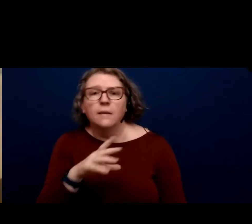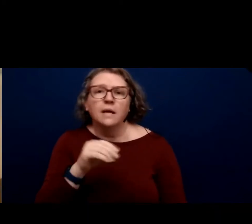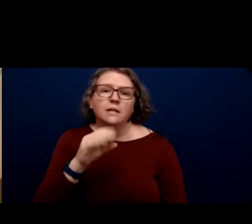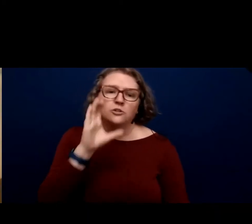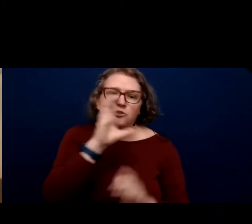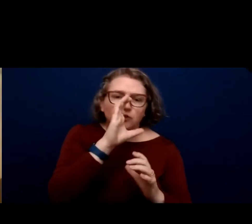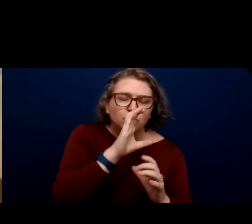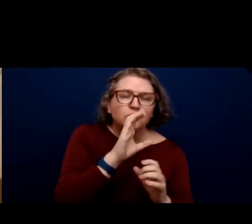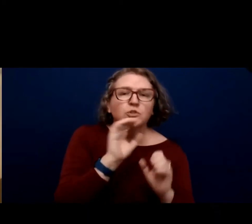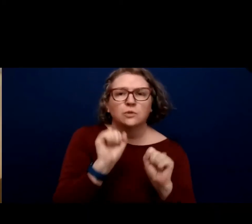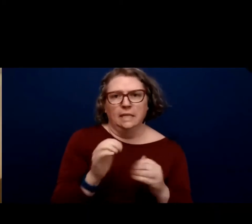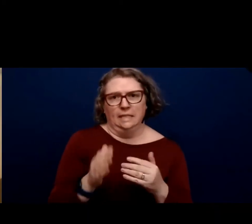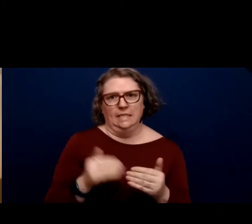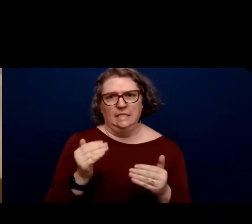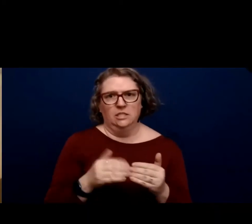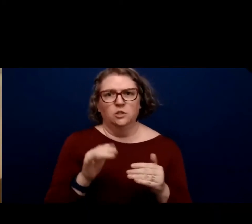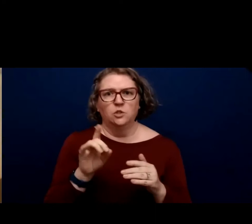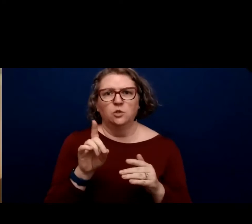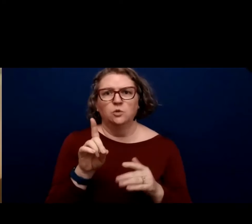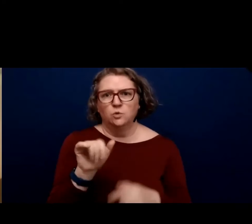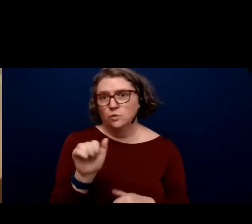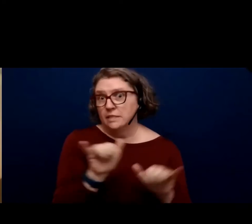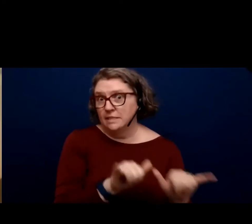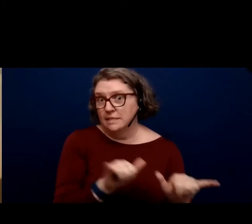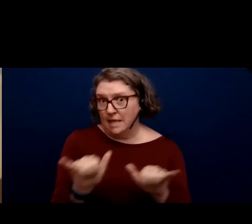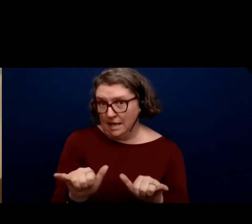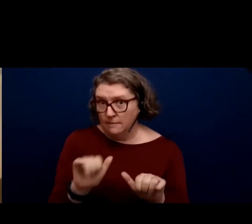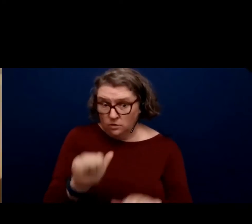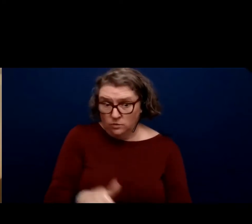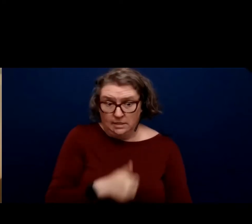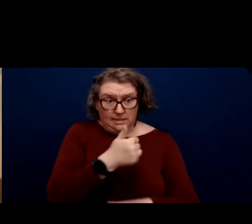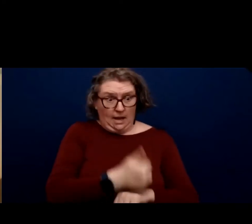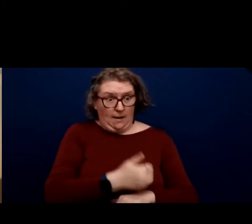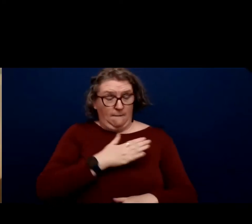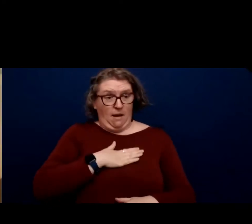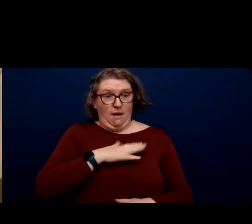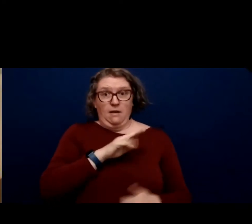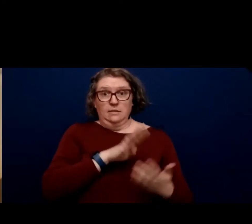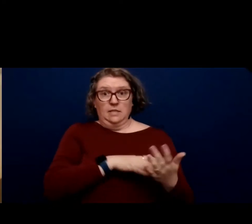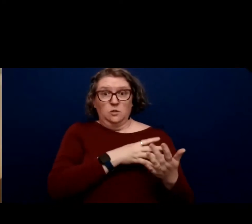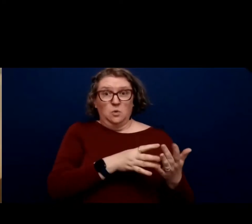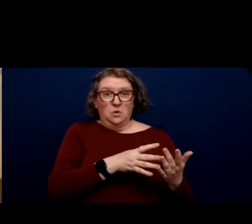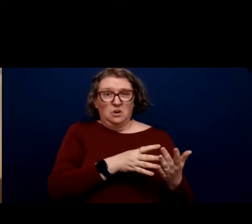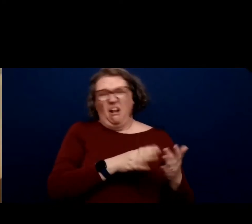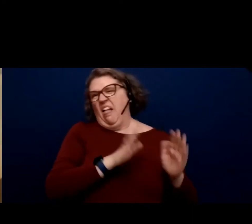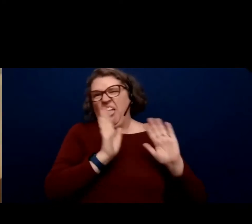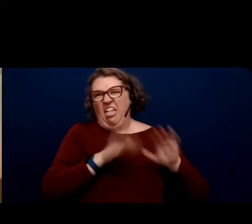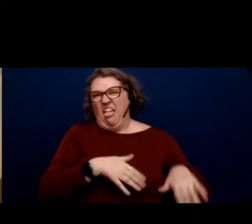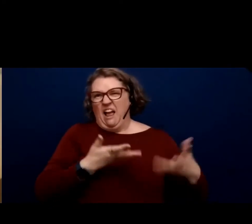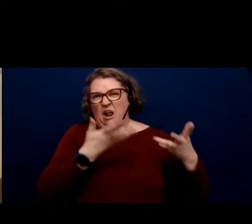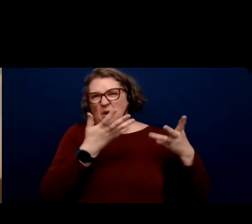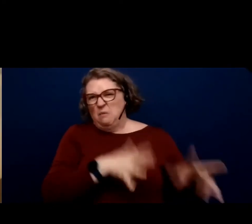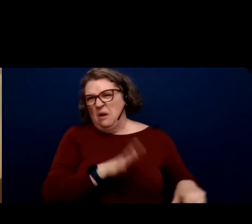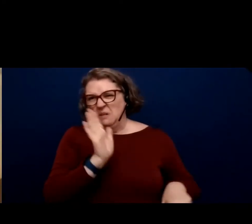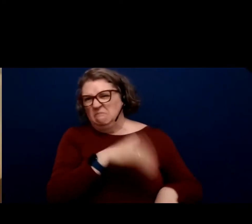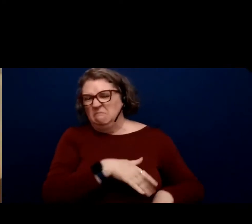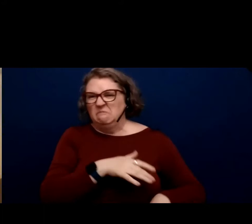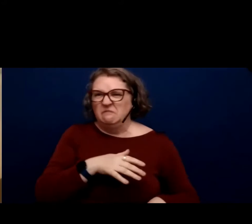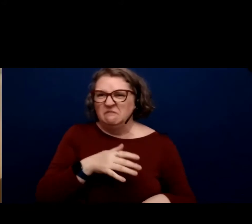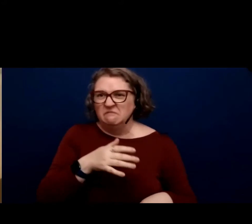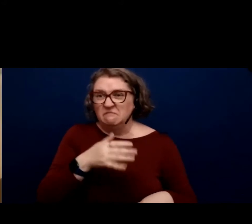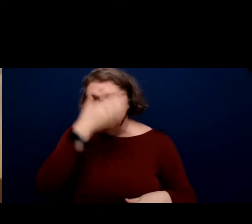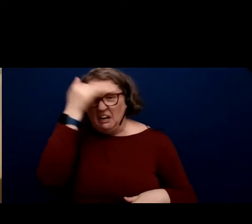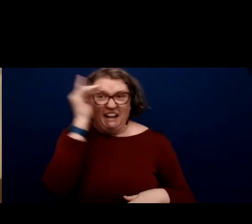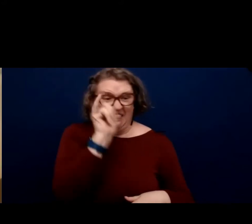do the same thing even if you don't set up my schedule, or if you decide, I don't want to go to something on my schedule, I want to go